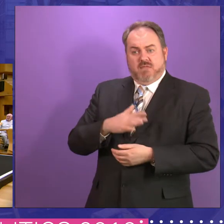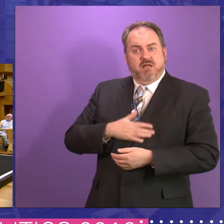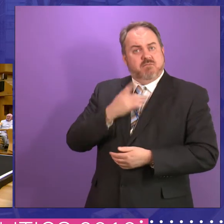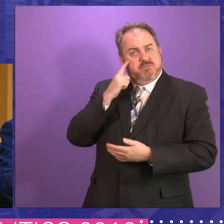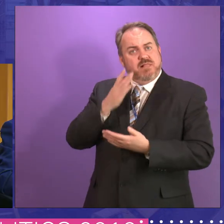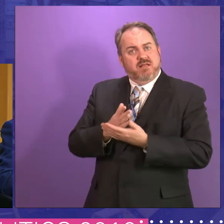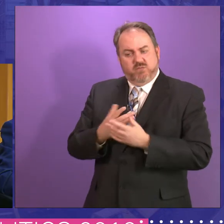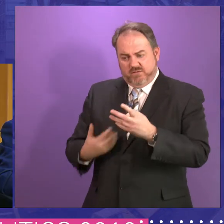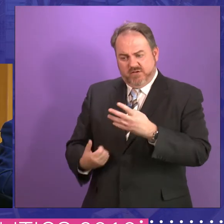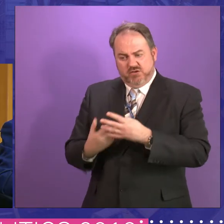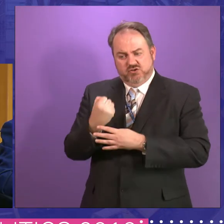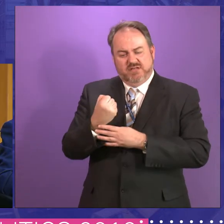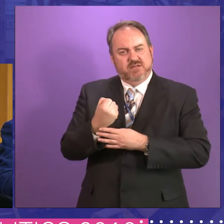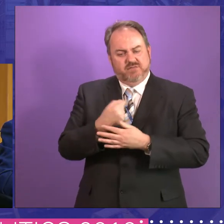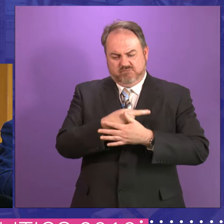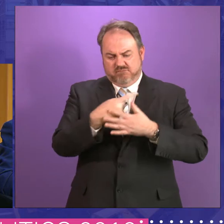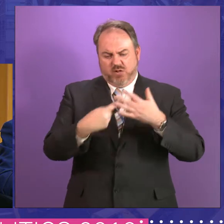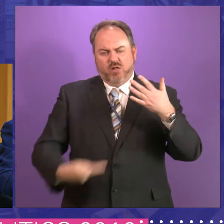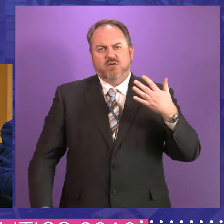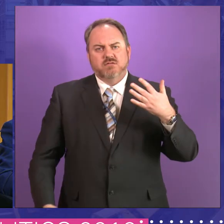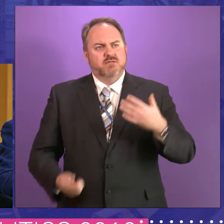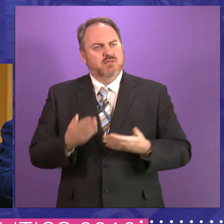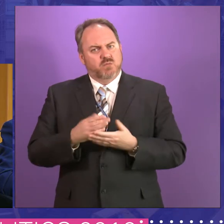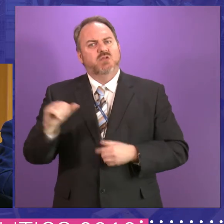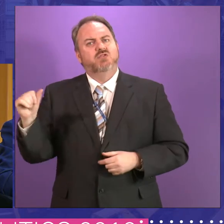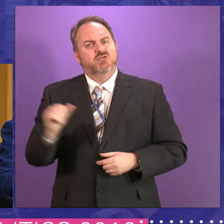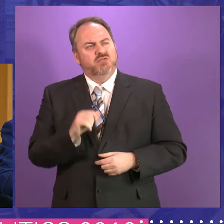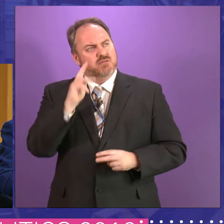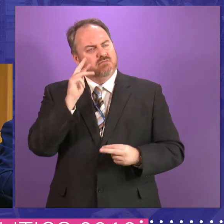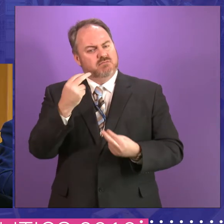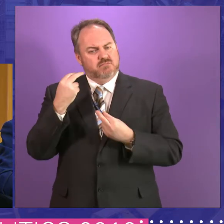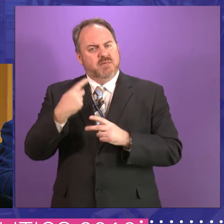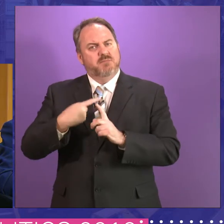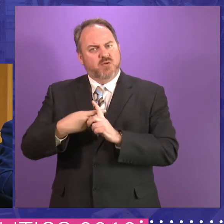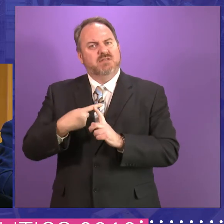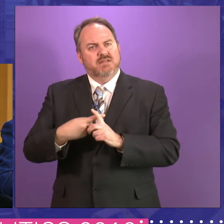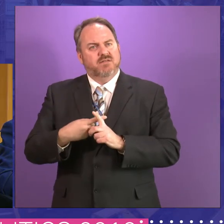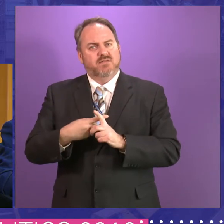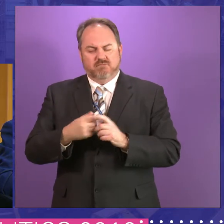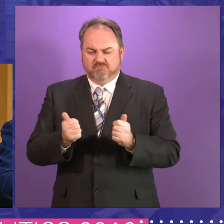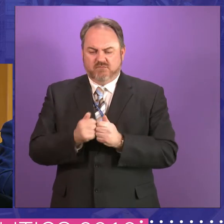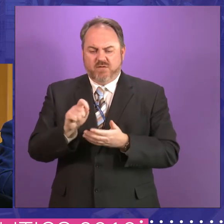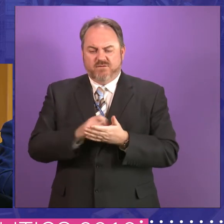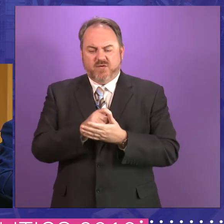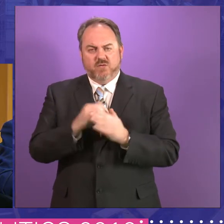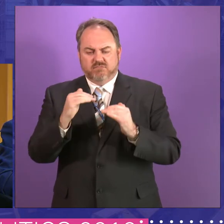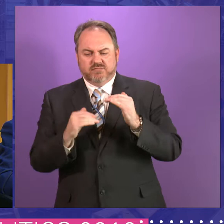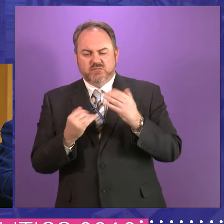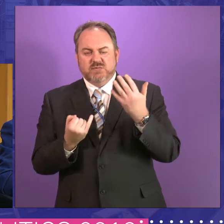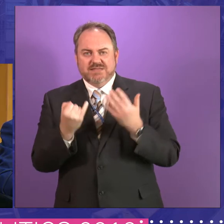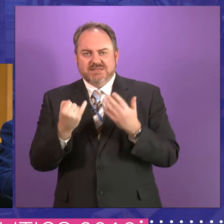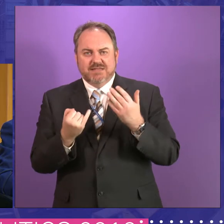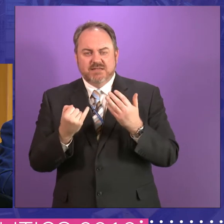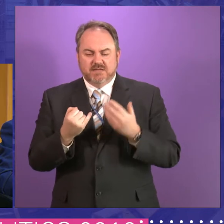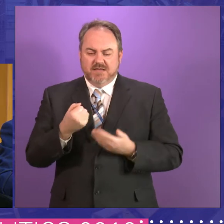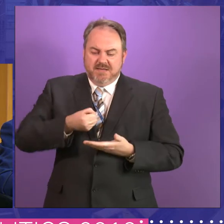parliament and I think, um, we should, uh, focus on them quite a lot, whether it be votes at 16, whether it be minimum alcohol price